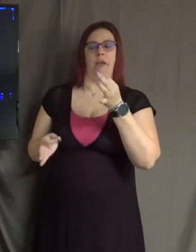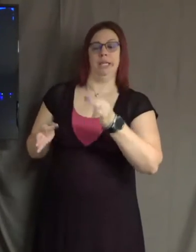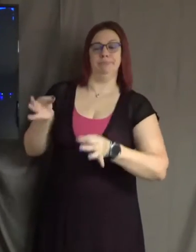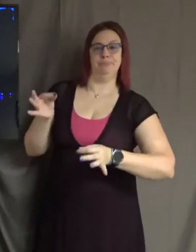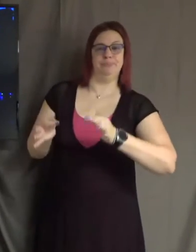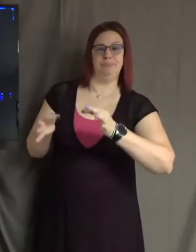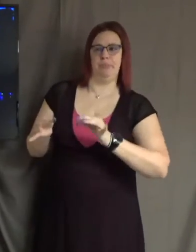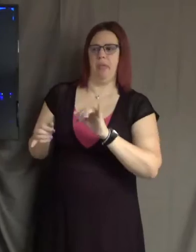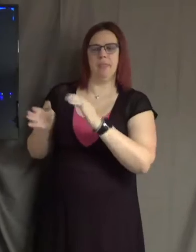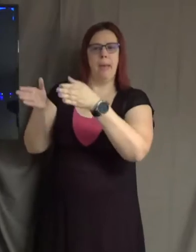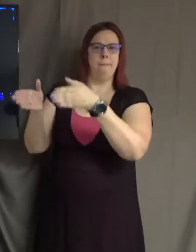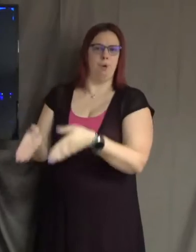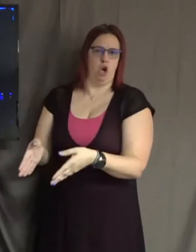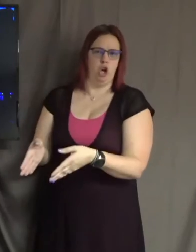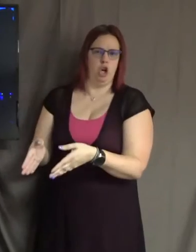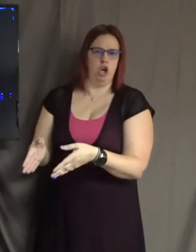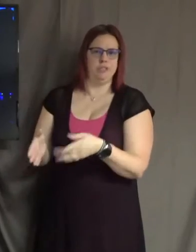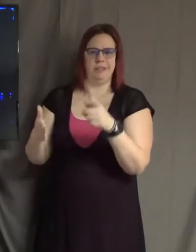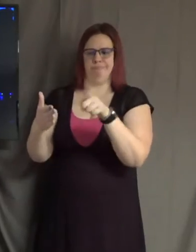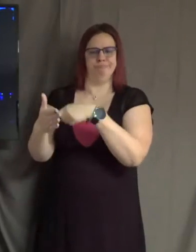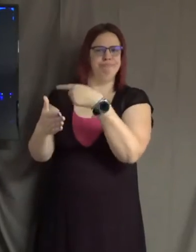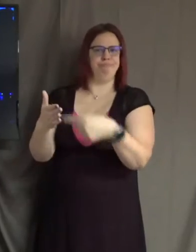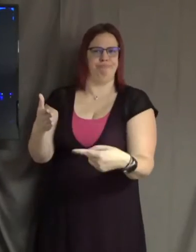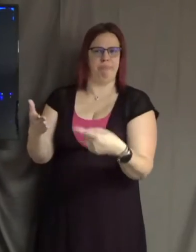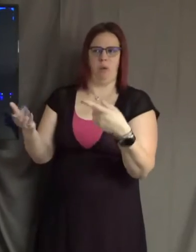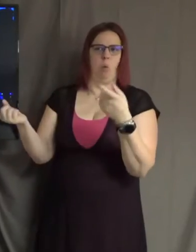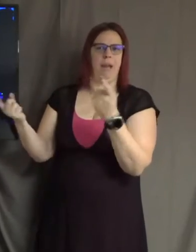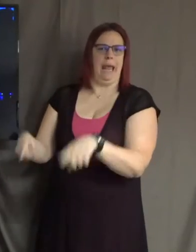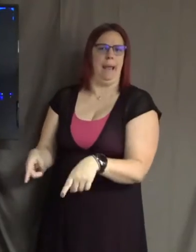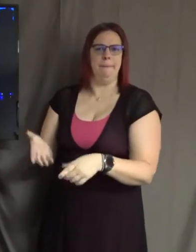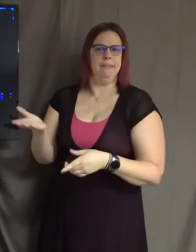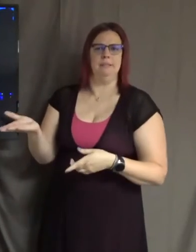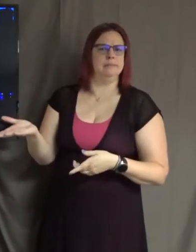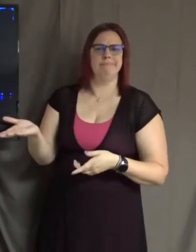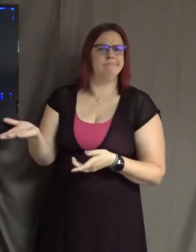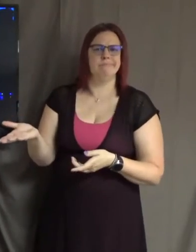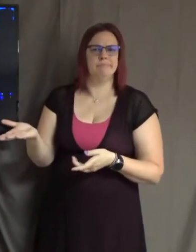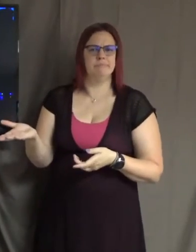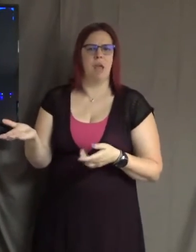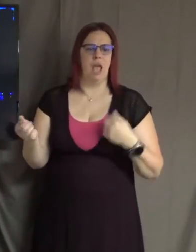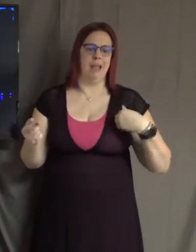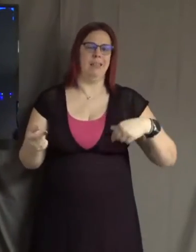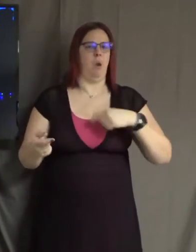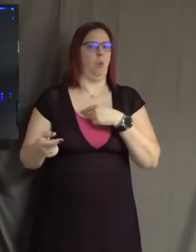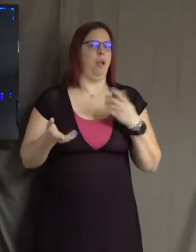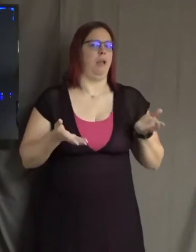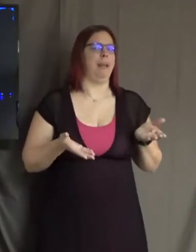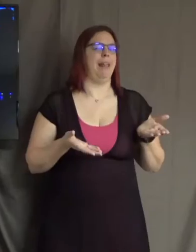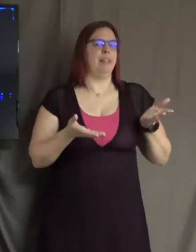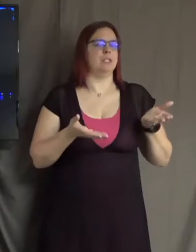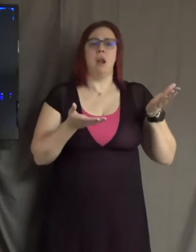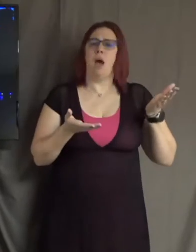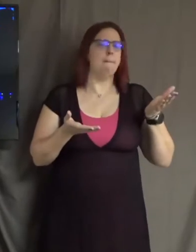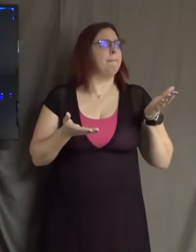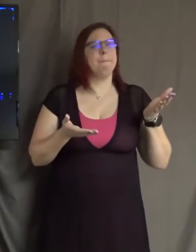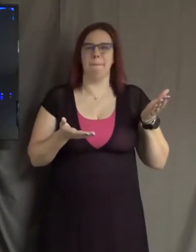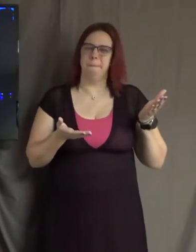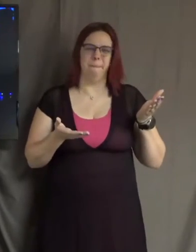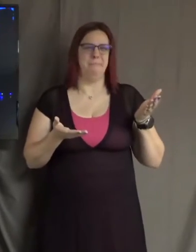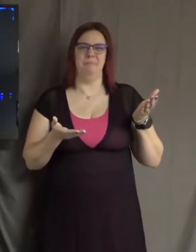them and sometimes hoping that we can lift ourselves up a little bit more. It encourages such behavior to continue for those